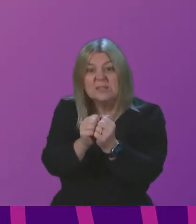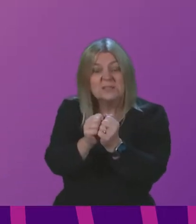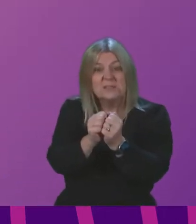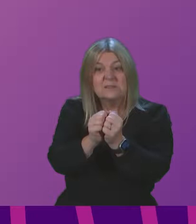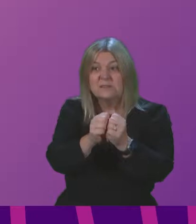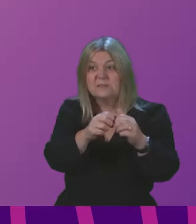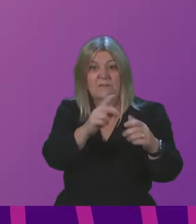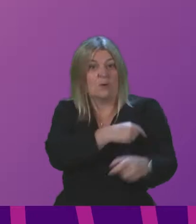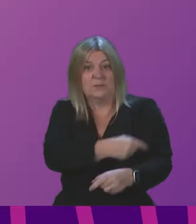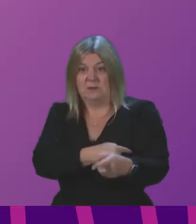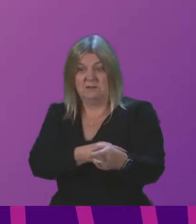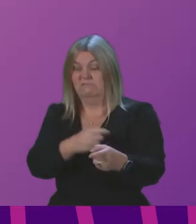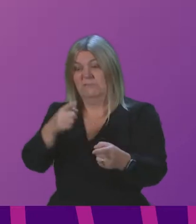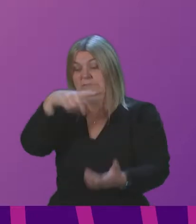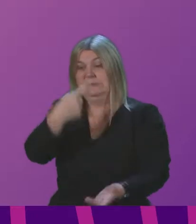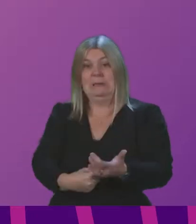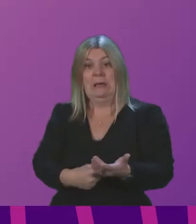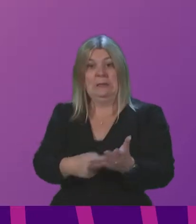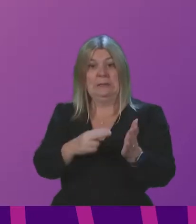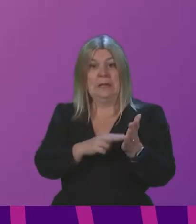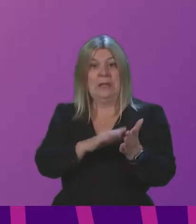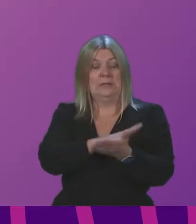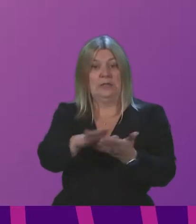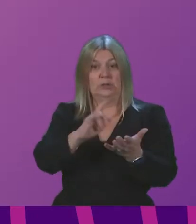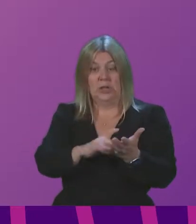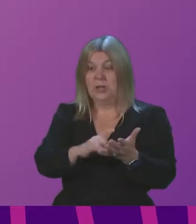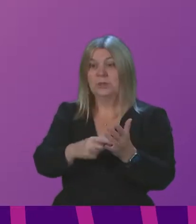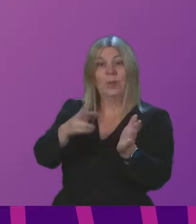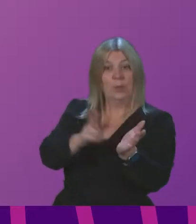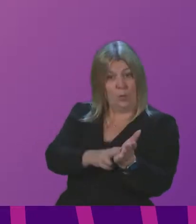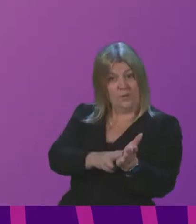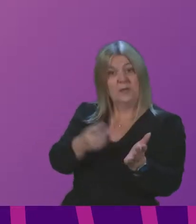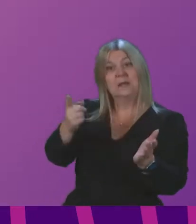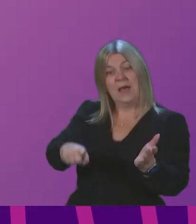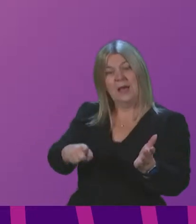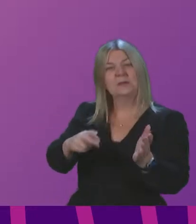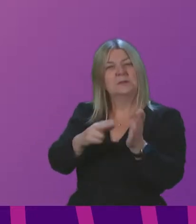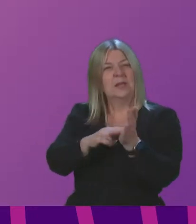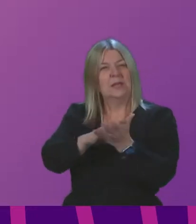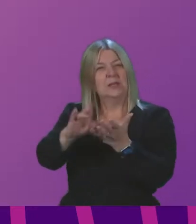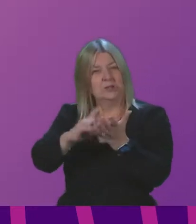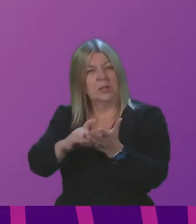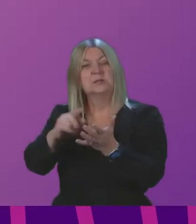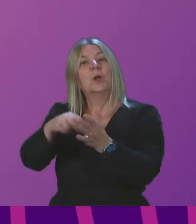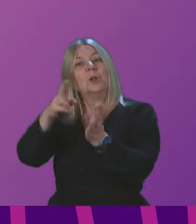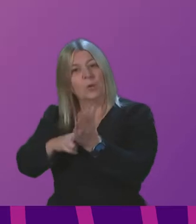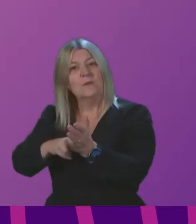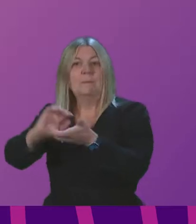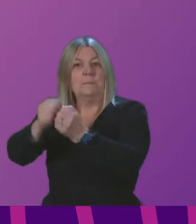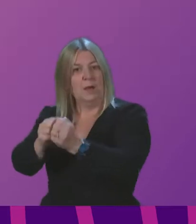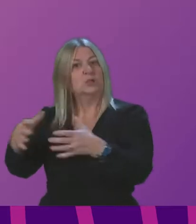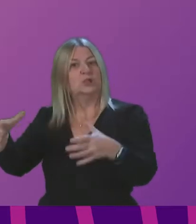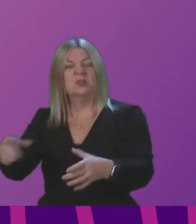Hospital. The decision was taken by NHS Lothian and the East Lothian Health and Social Care Partnership under emergency gold command